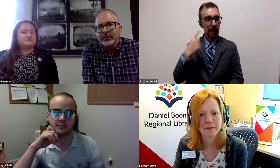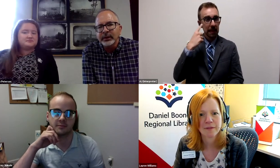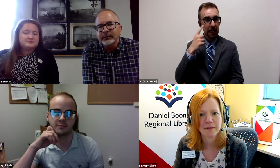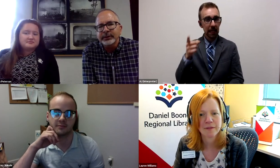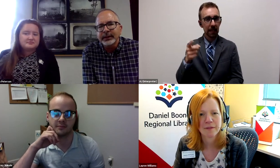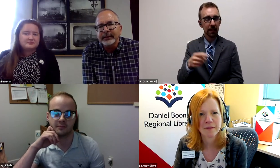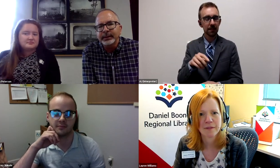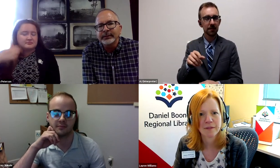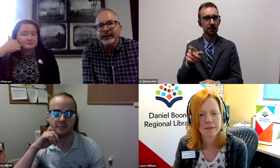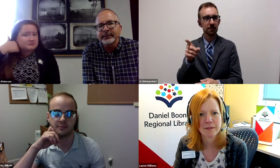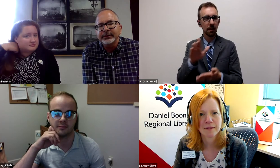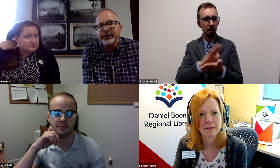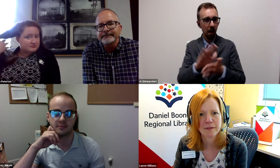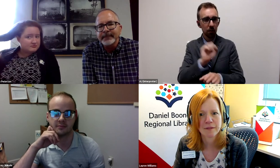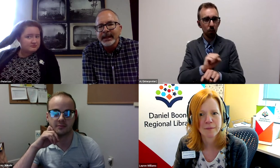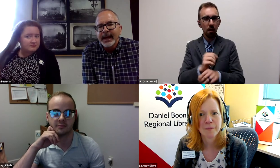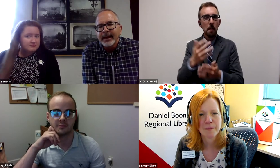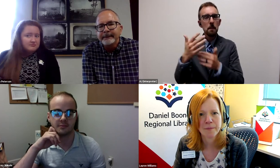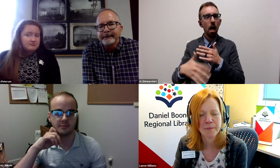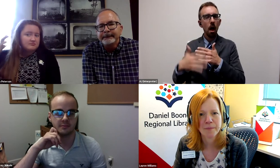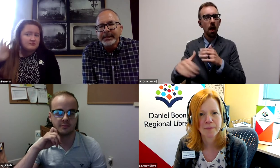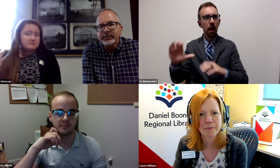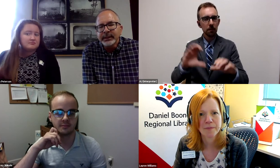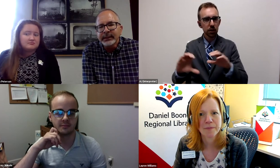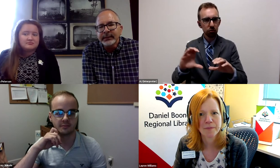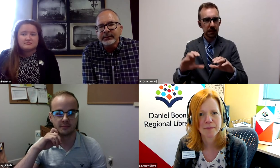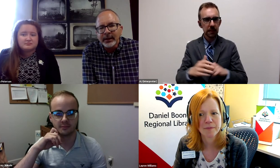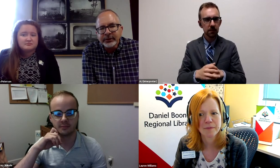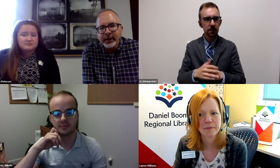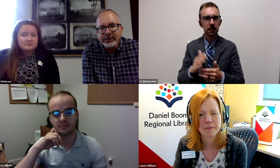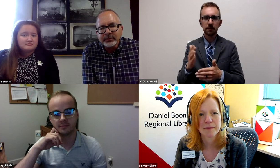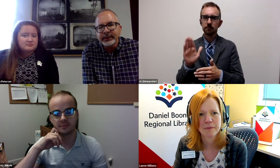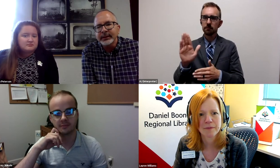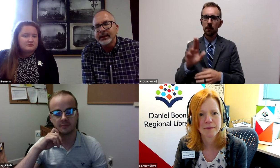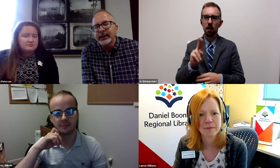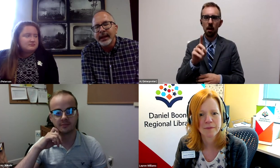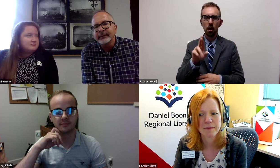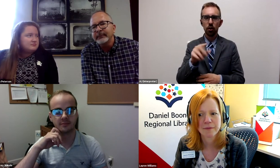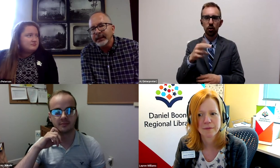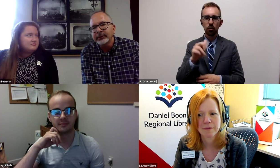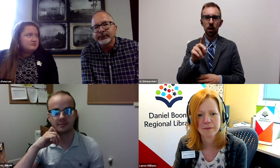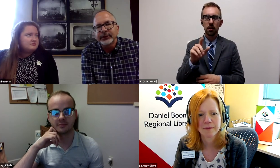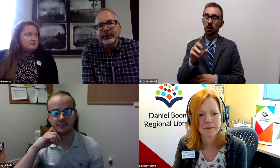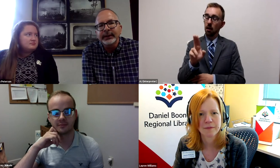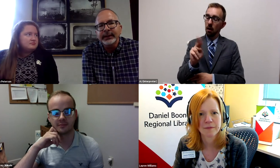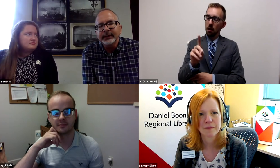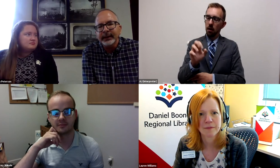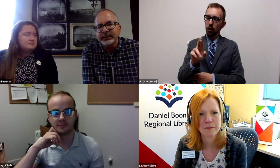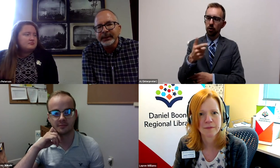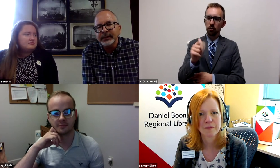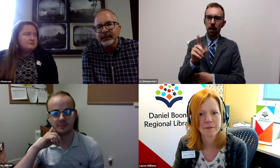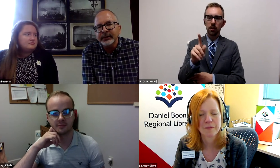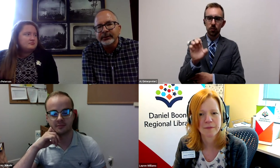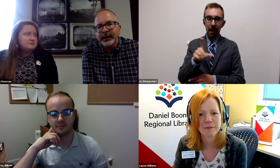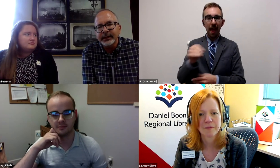undergraduate work was looking at blood chemistry. Between his undergraduate and medical school, he